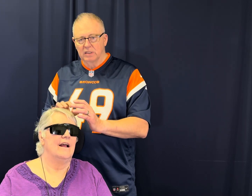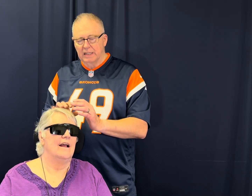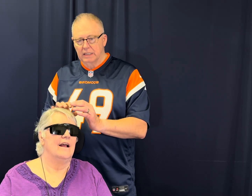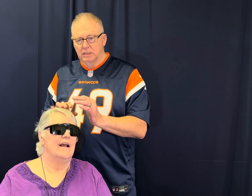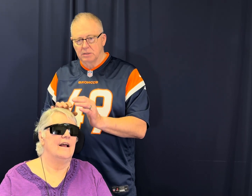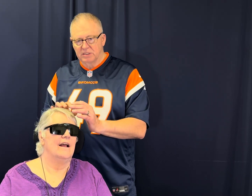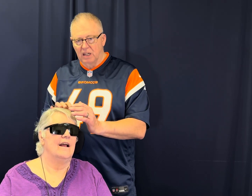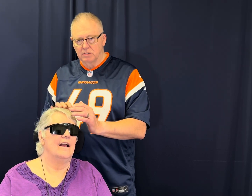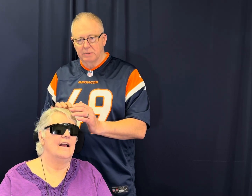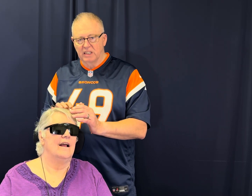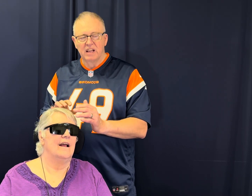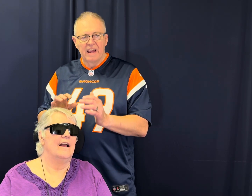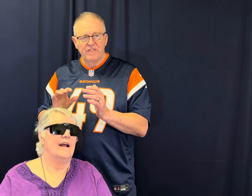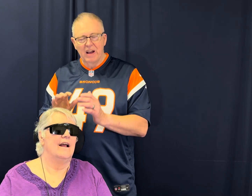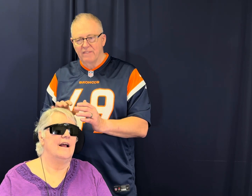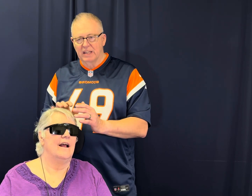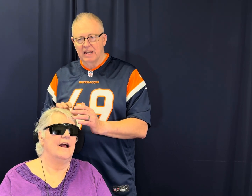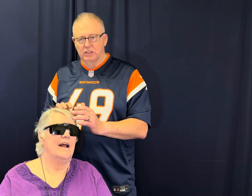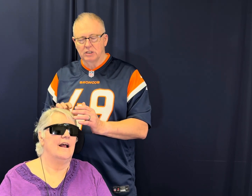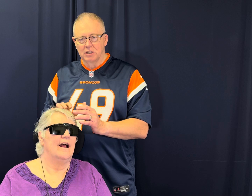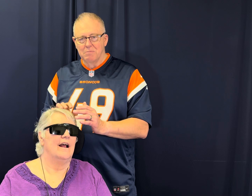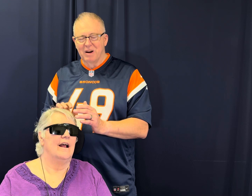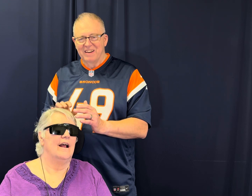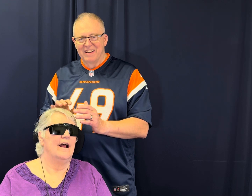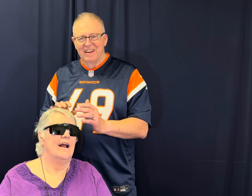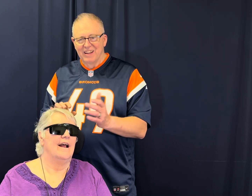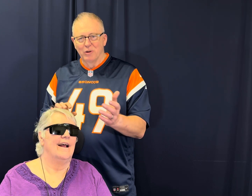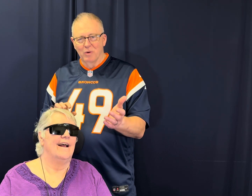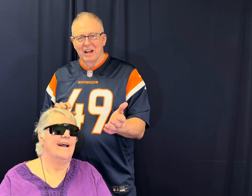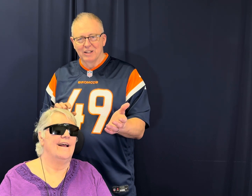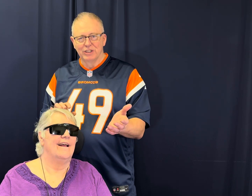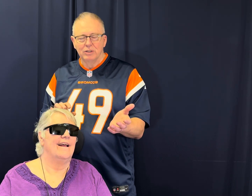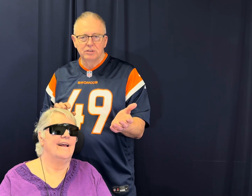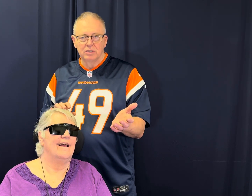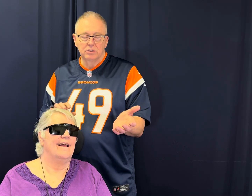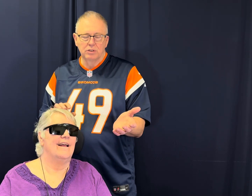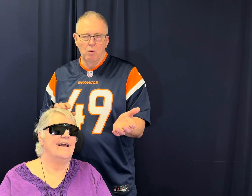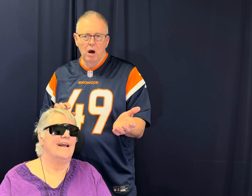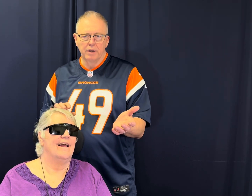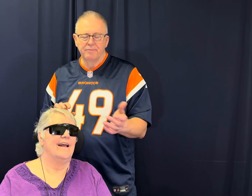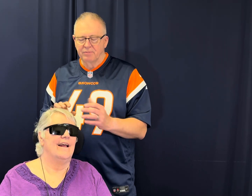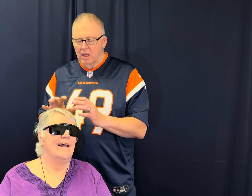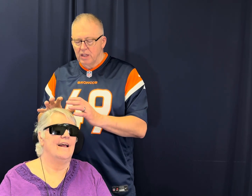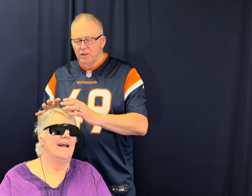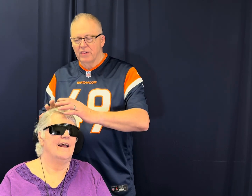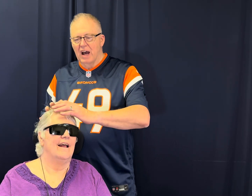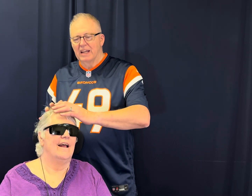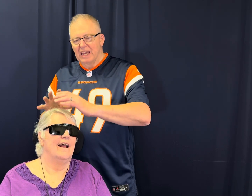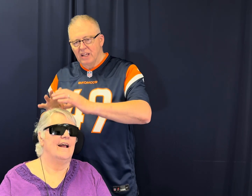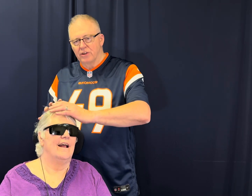connections themselves. Because if you have the connections, but you run out of juice, so what? You've got in your